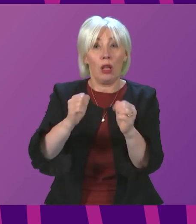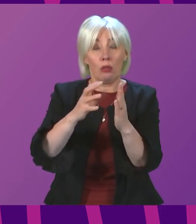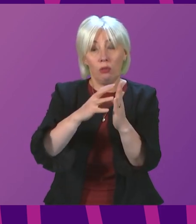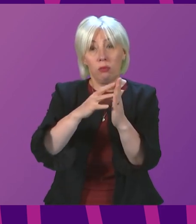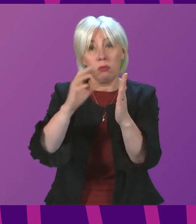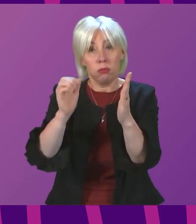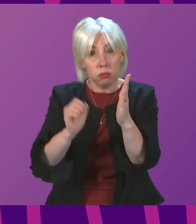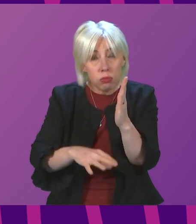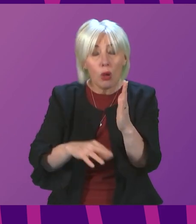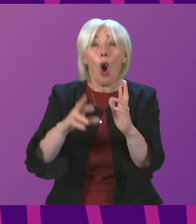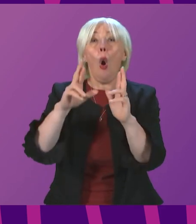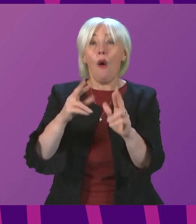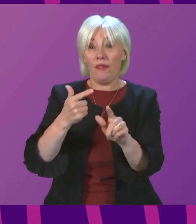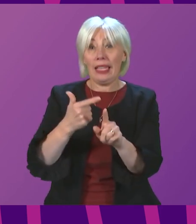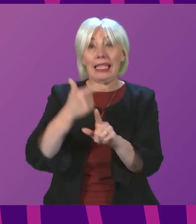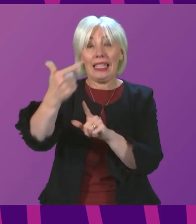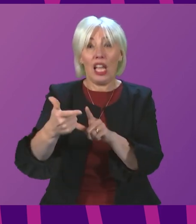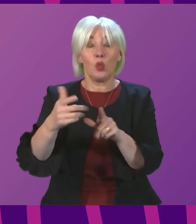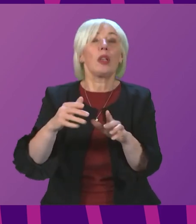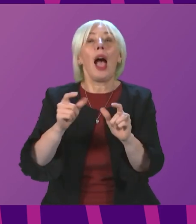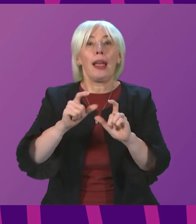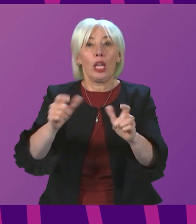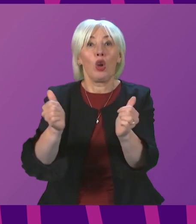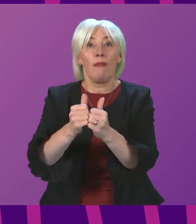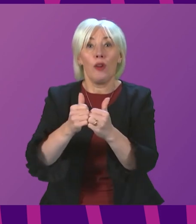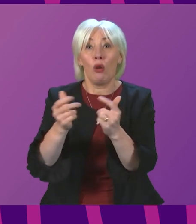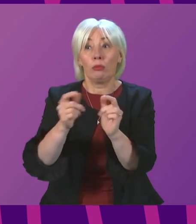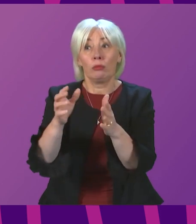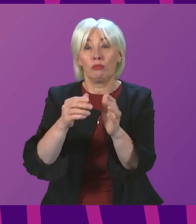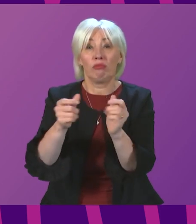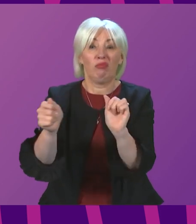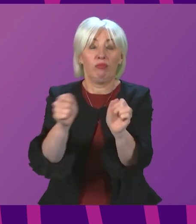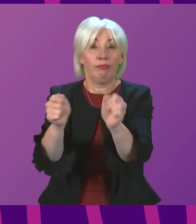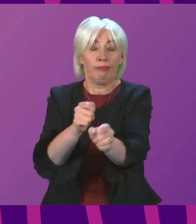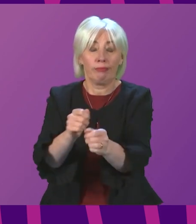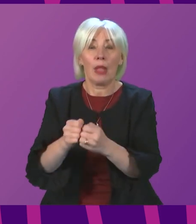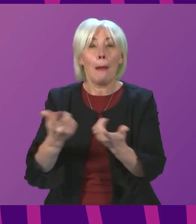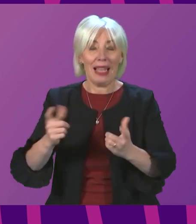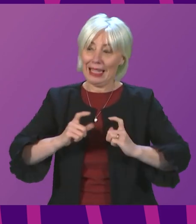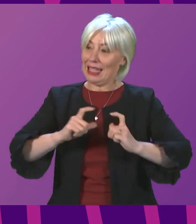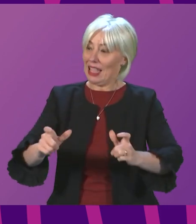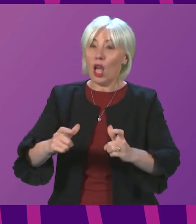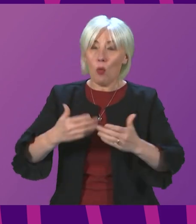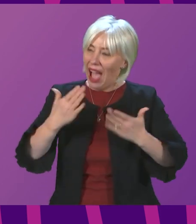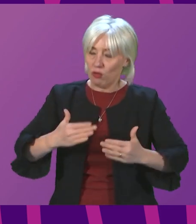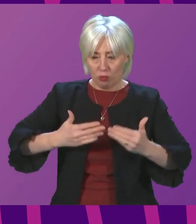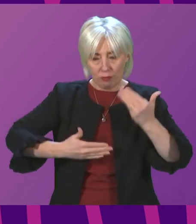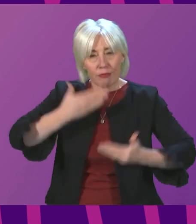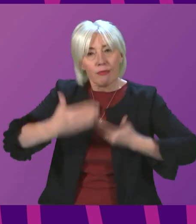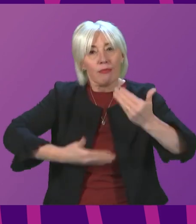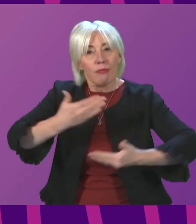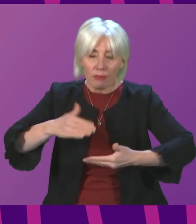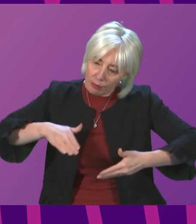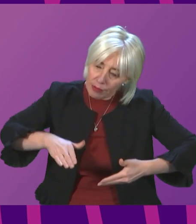confirm the further steps in that process. In the meantime, though, we can all continue to act in a way that keeps things moving in the right